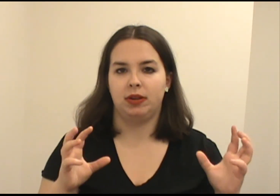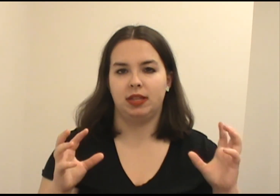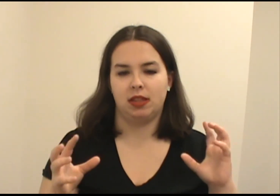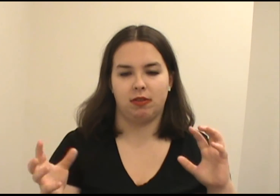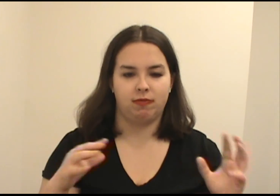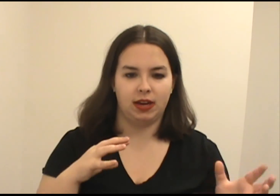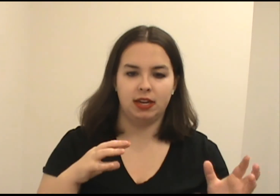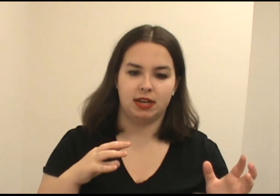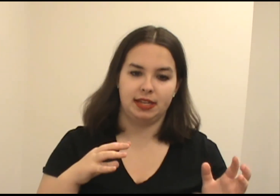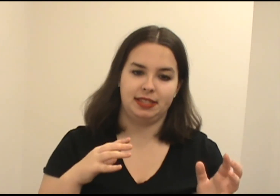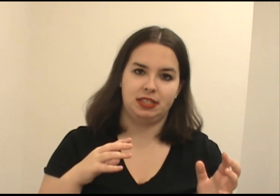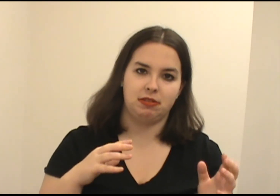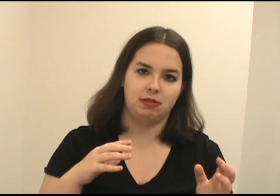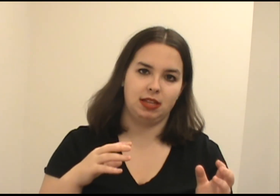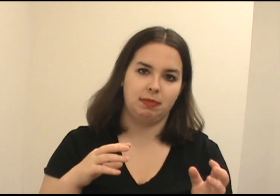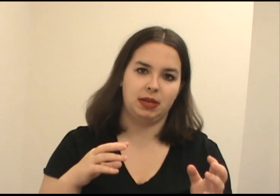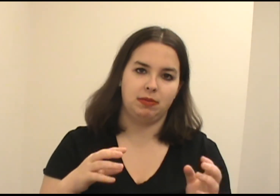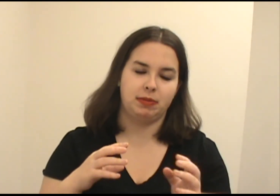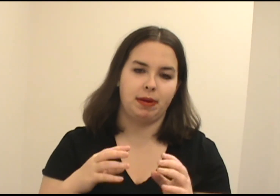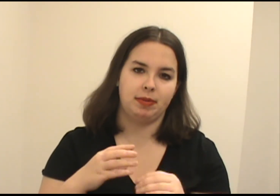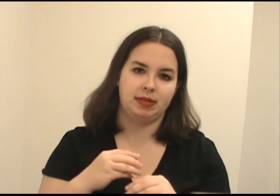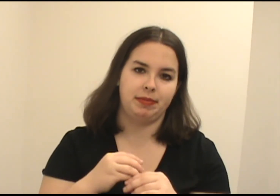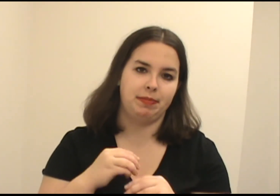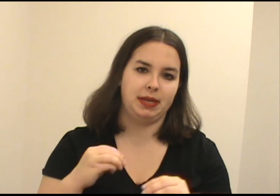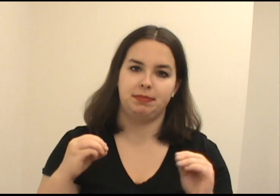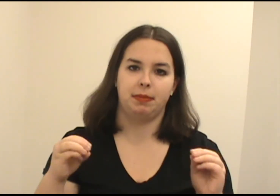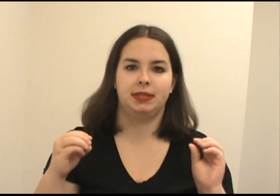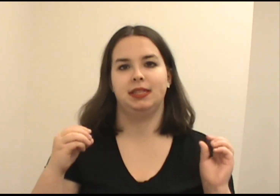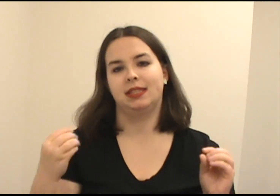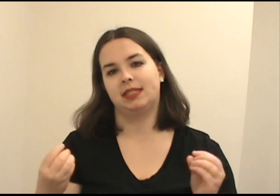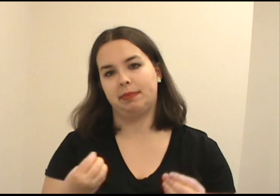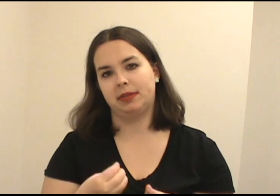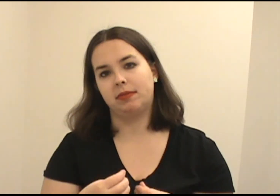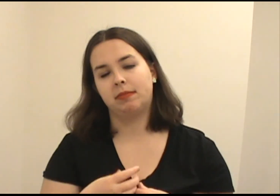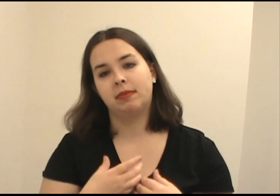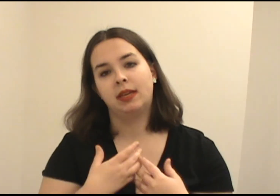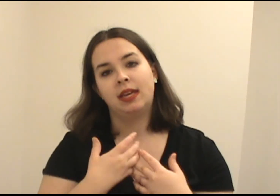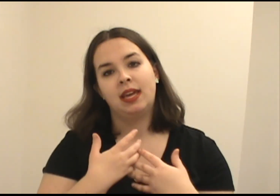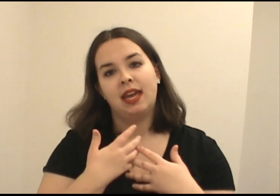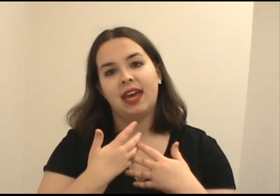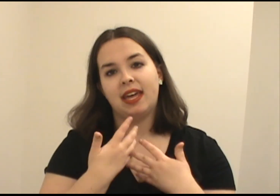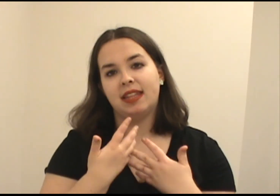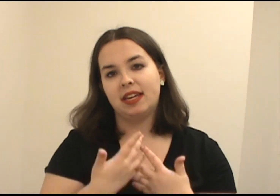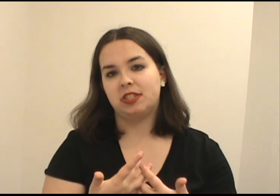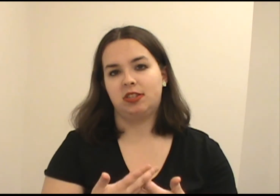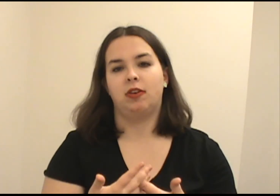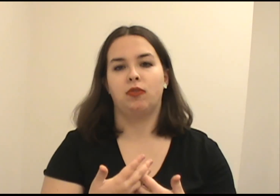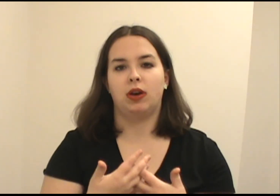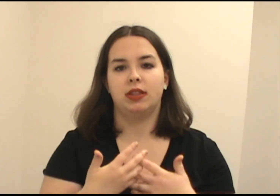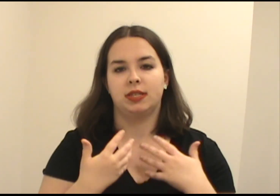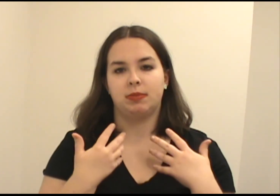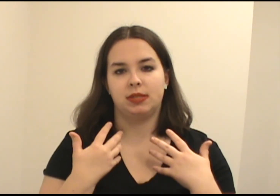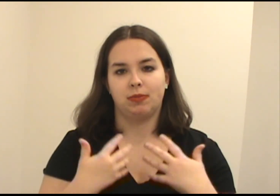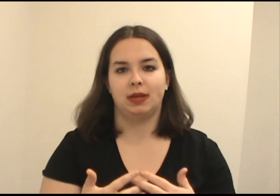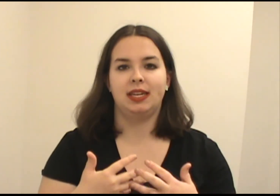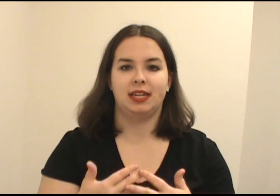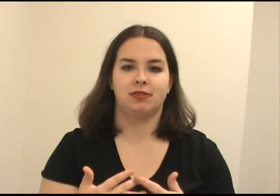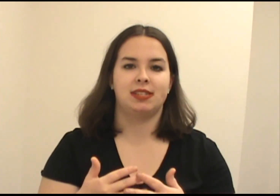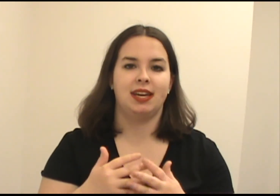and then their fight against the Children of Liberty was probably some of the best moments in this episode. And then just overall, this was a really interesting